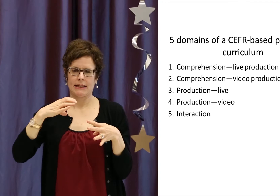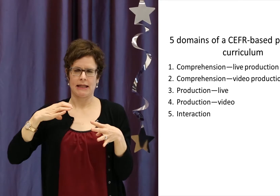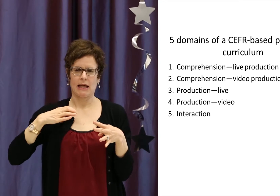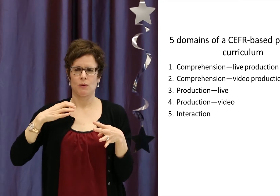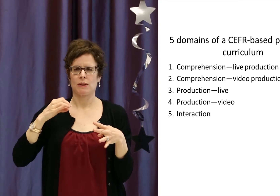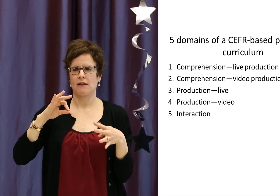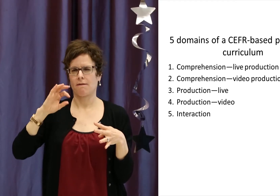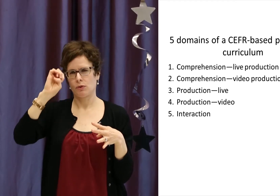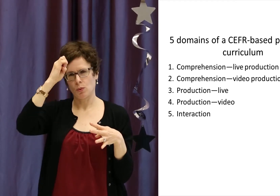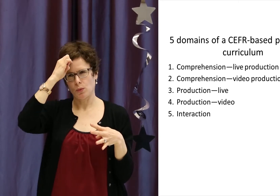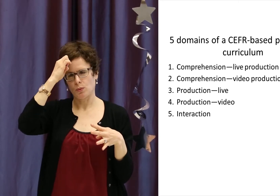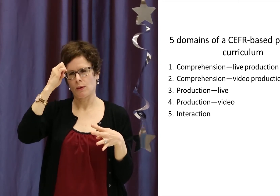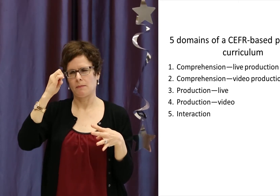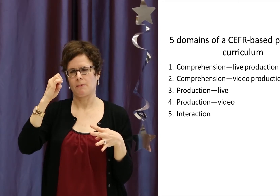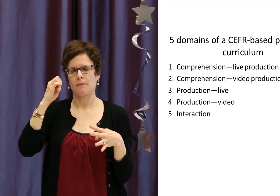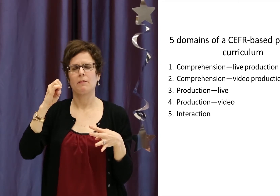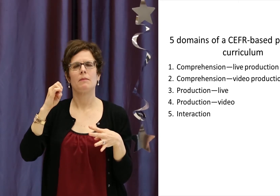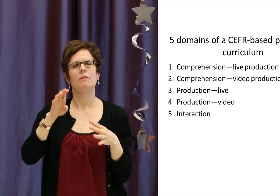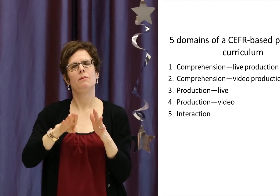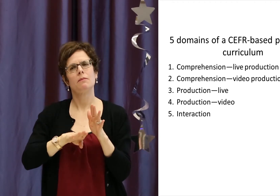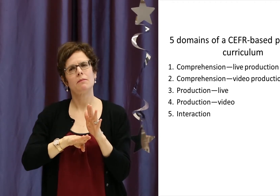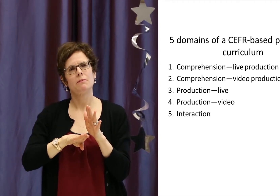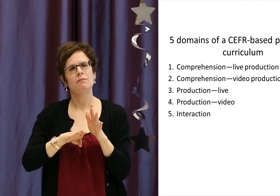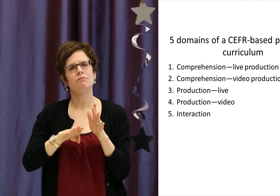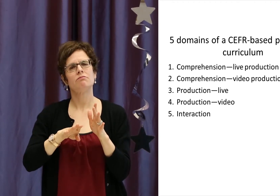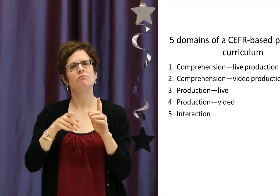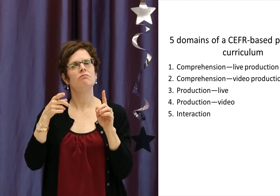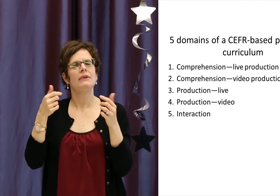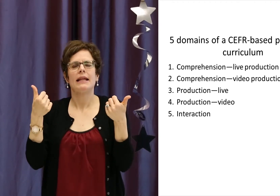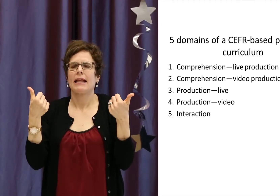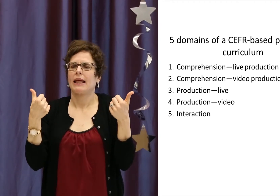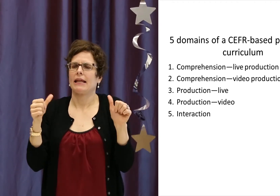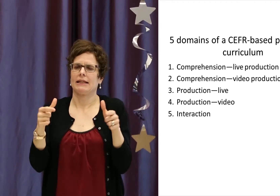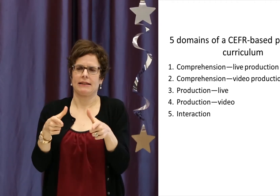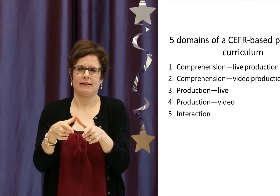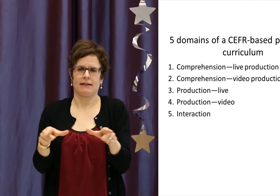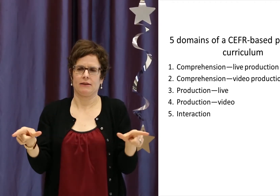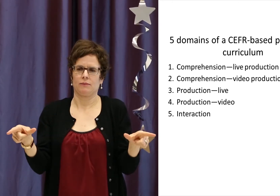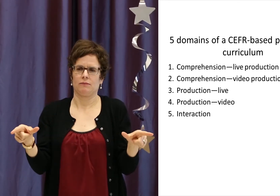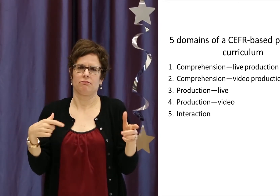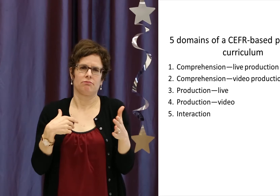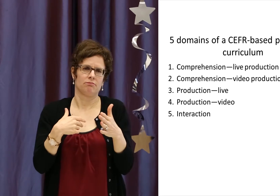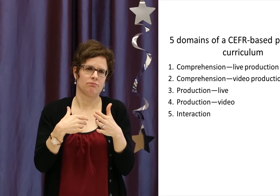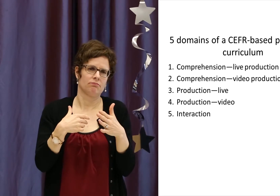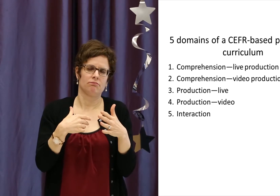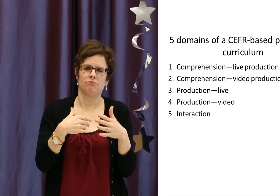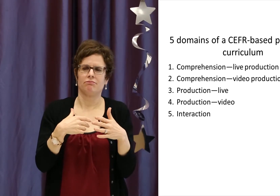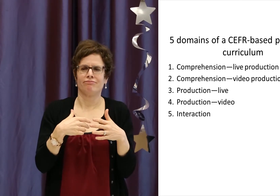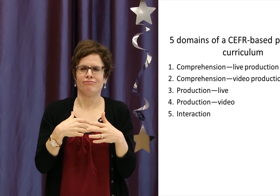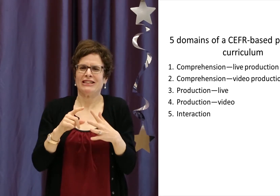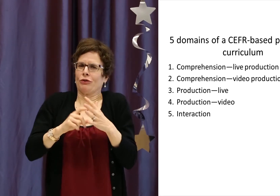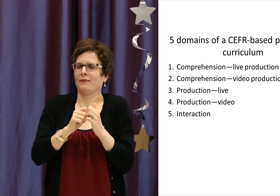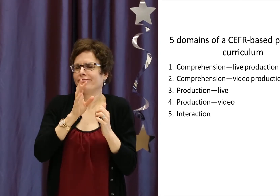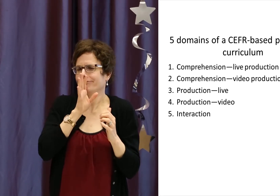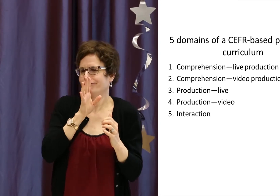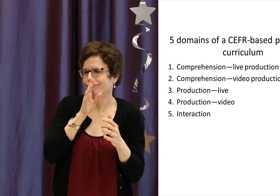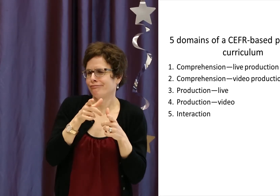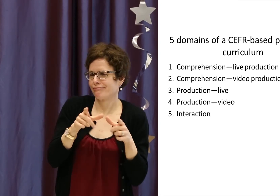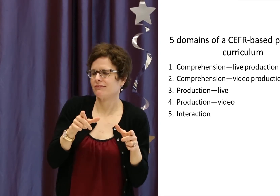The CEFR was developed by the Council of Europe, and it can be used for any language. It